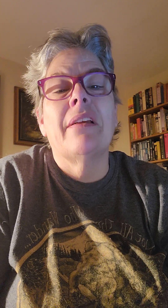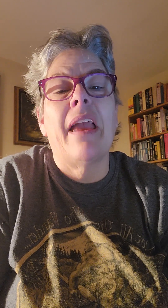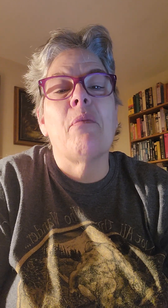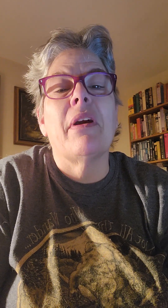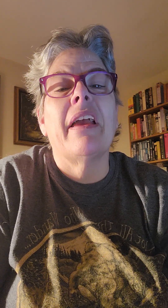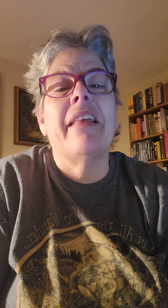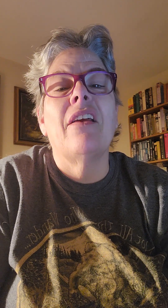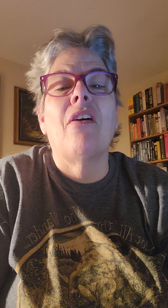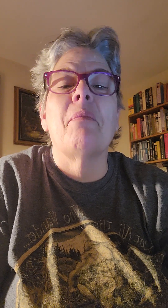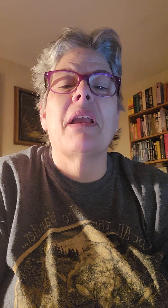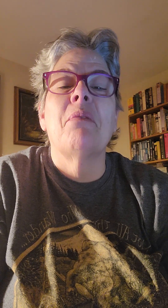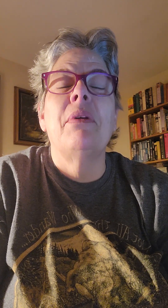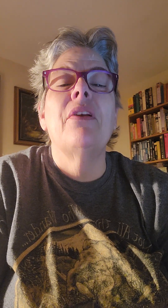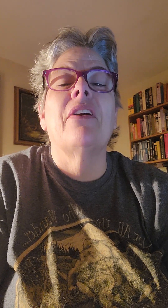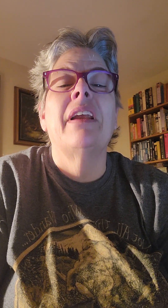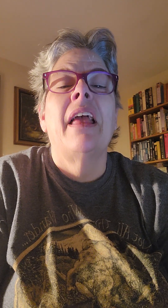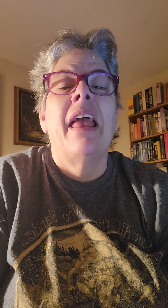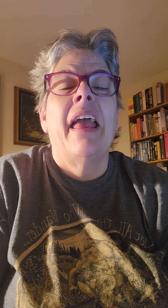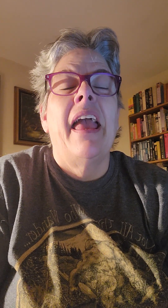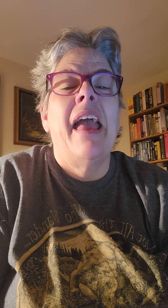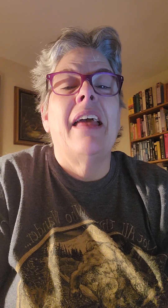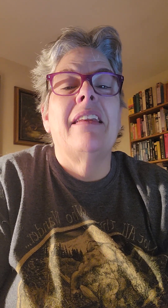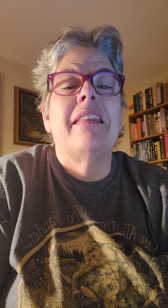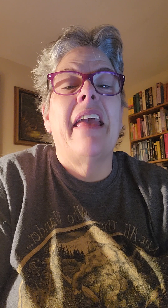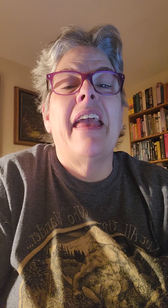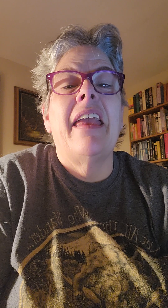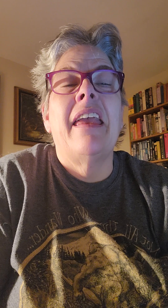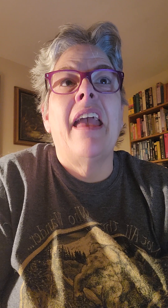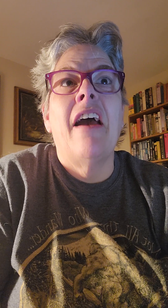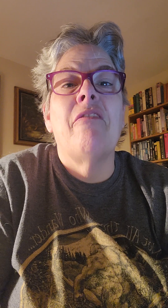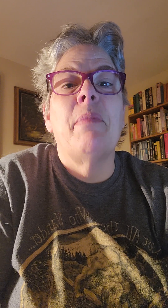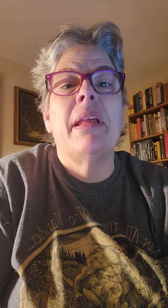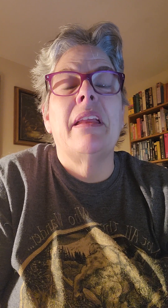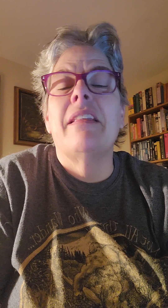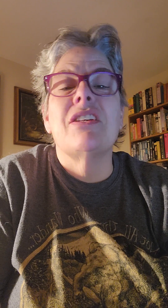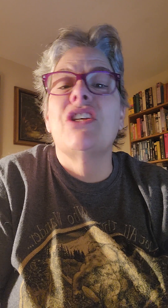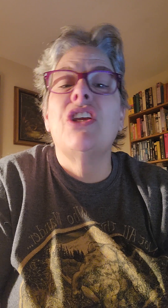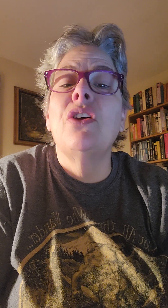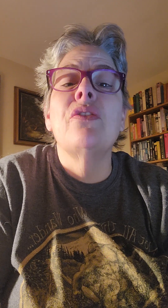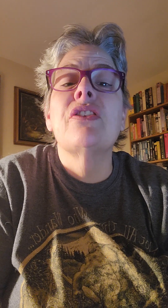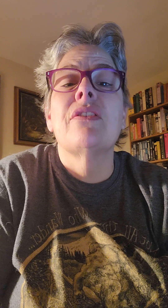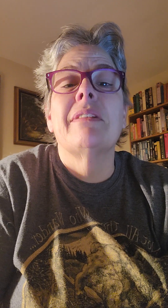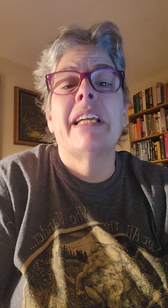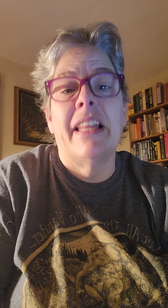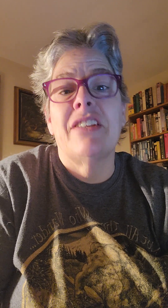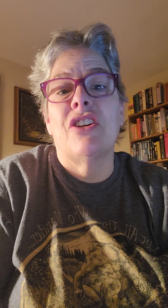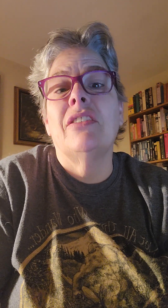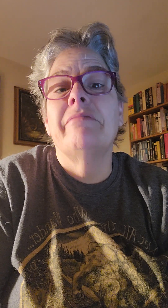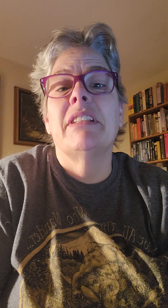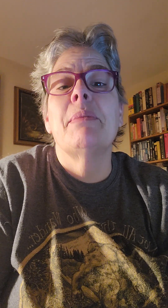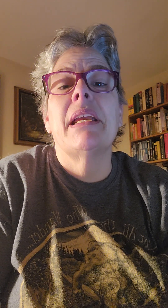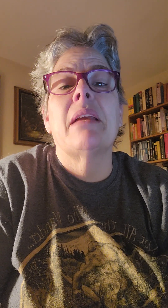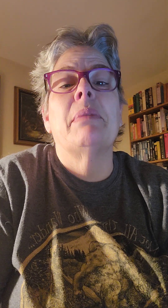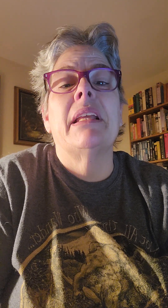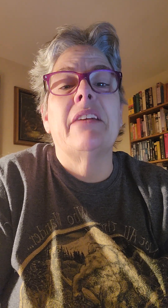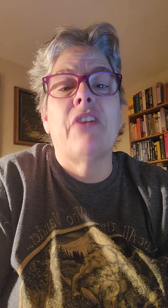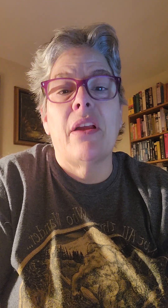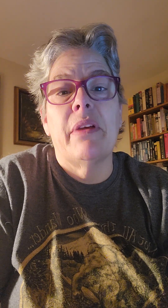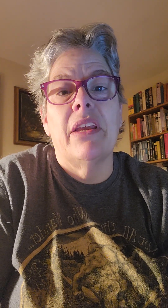camera and they're on my computer and they have been in this huge cluster to be completely frank with you.